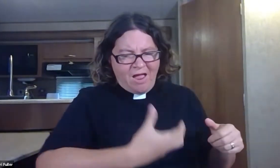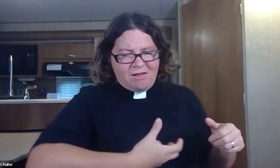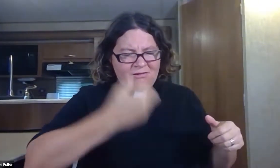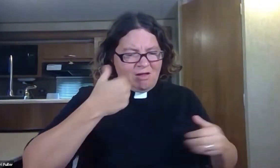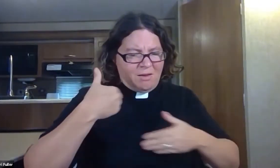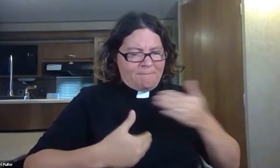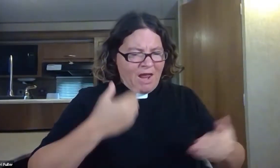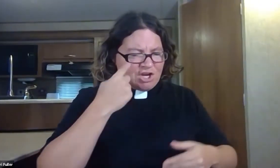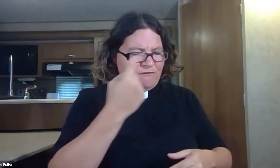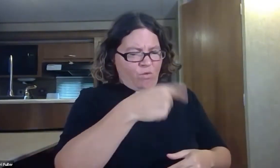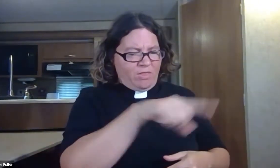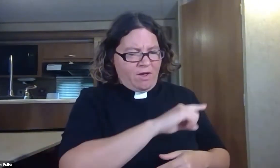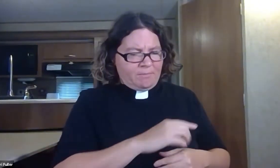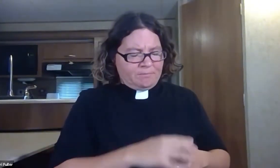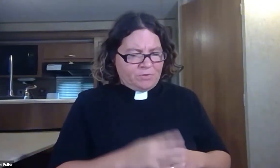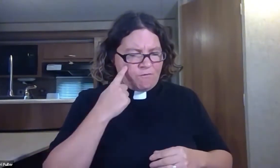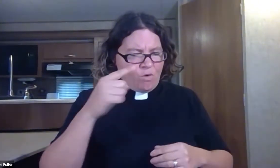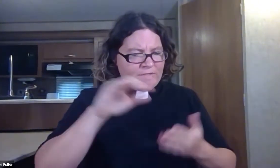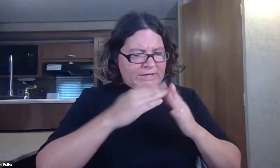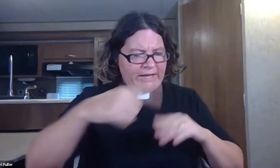insist that I withhold compassion from Nineveh?